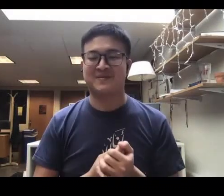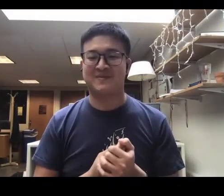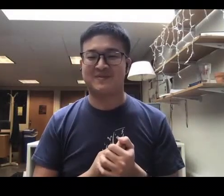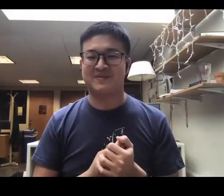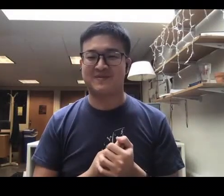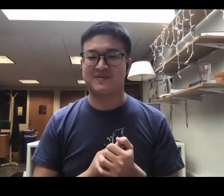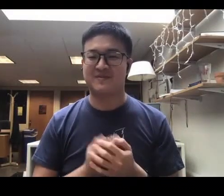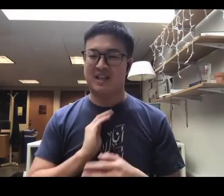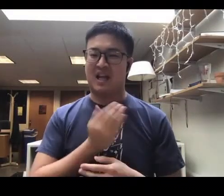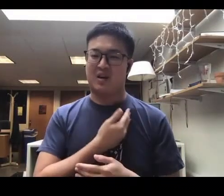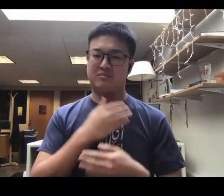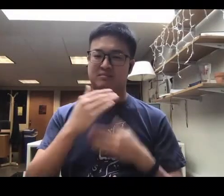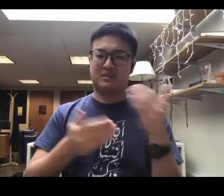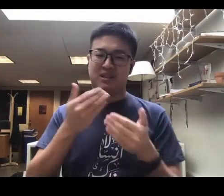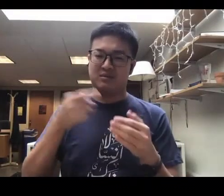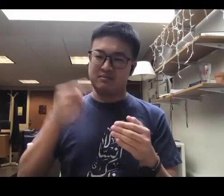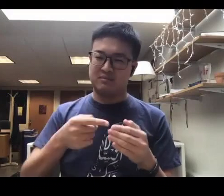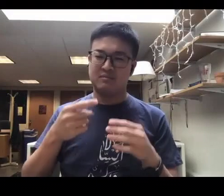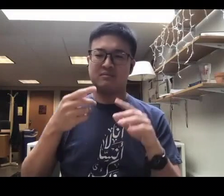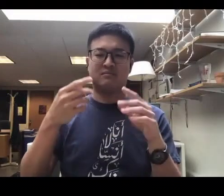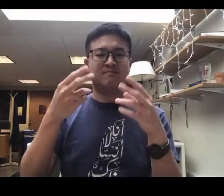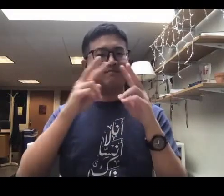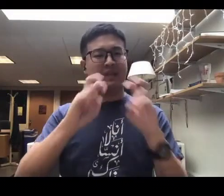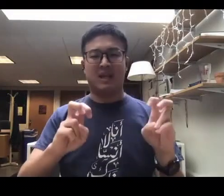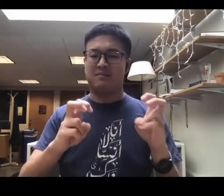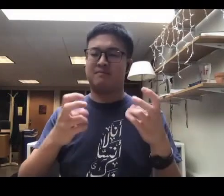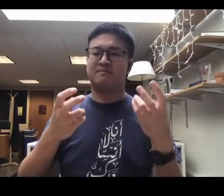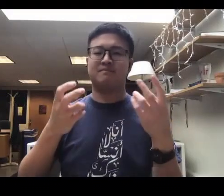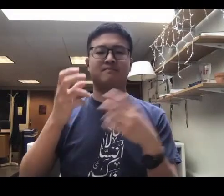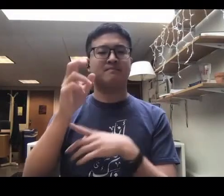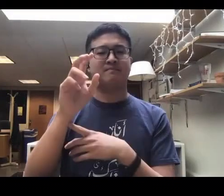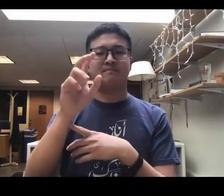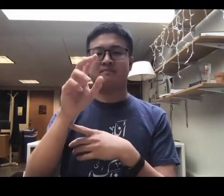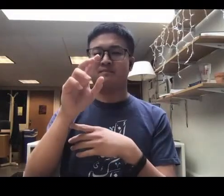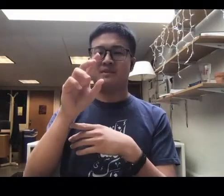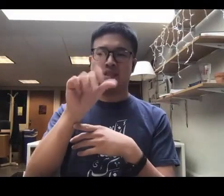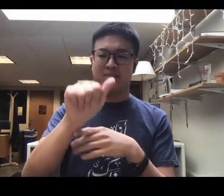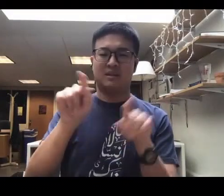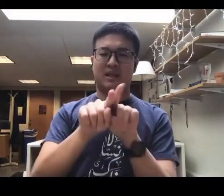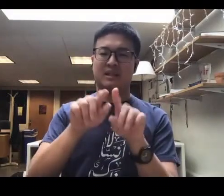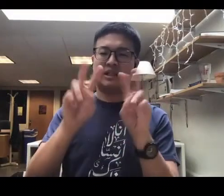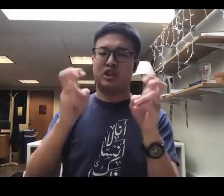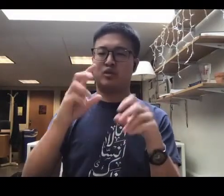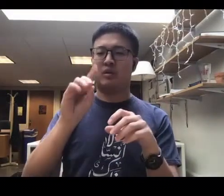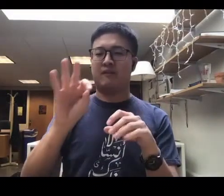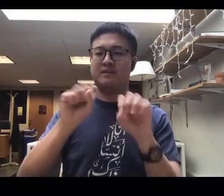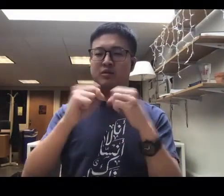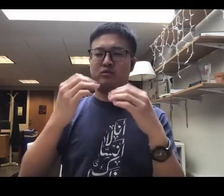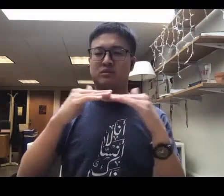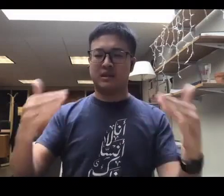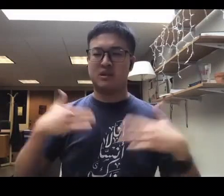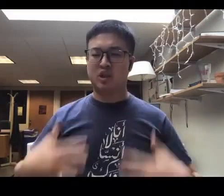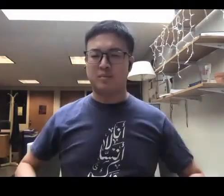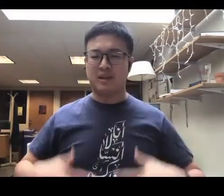Our series aims to explore disability as an issue of social justice and human diversity in the